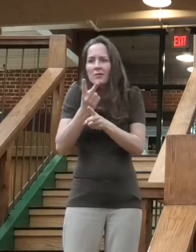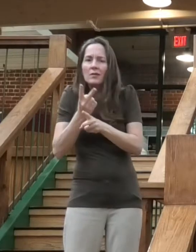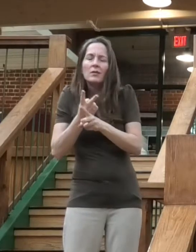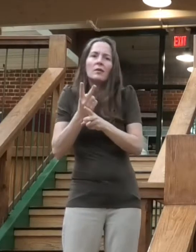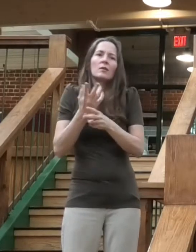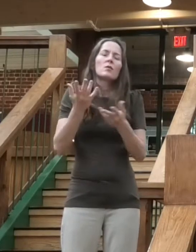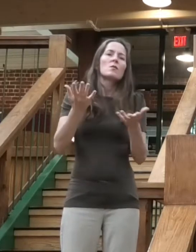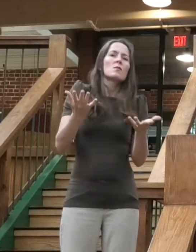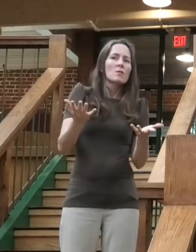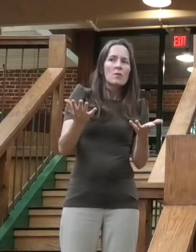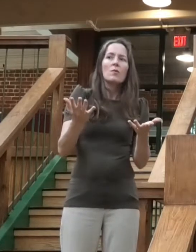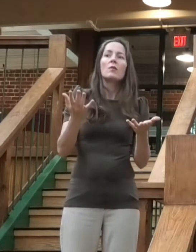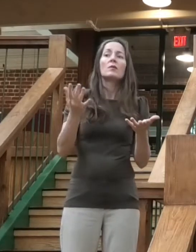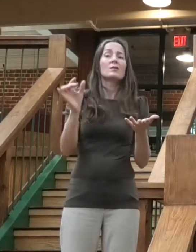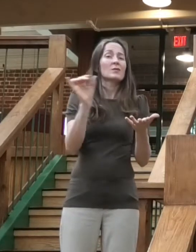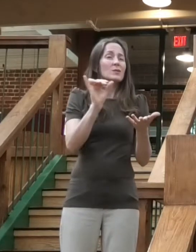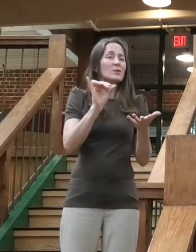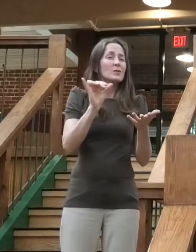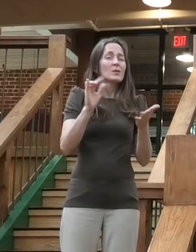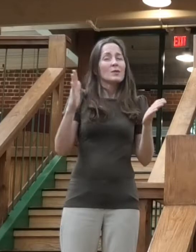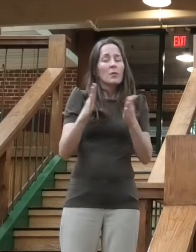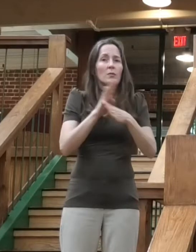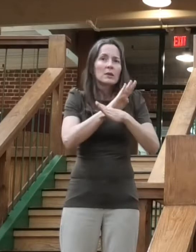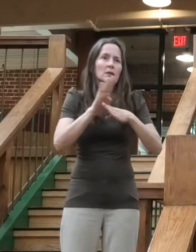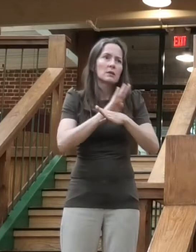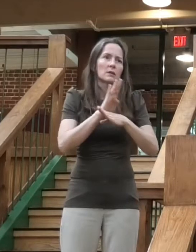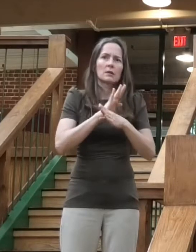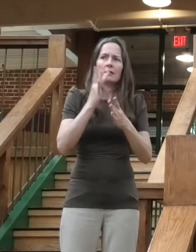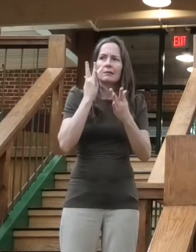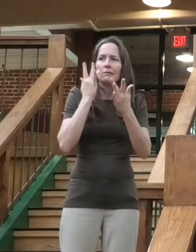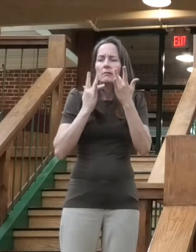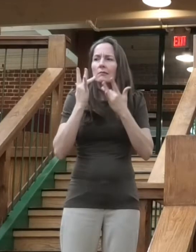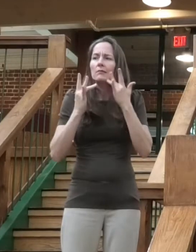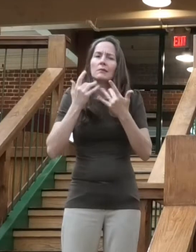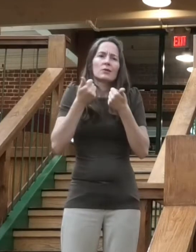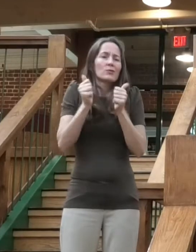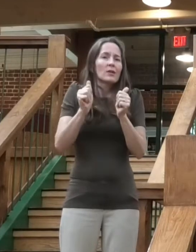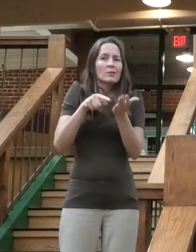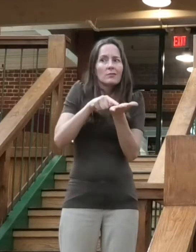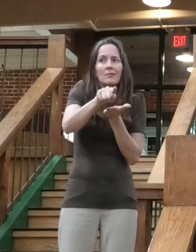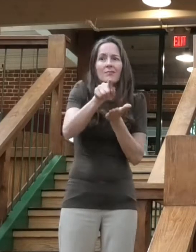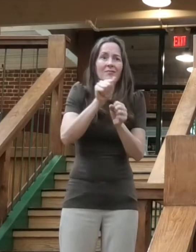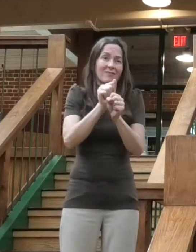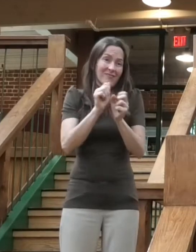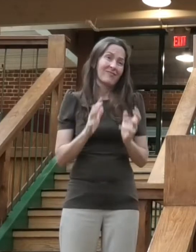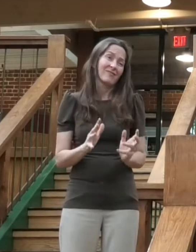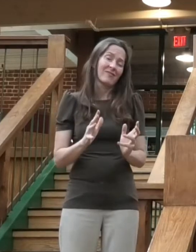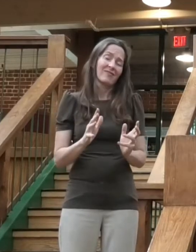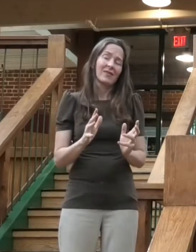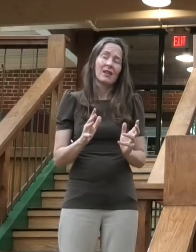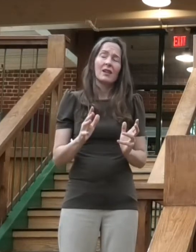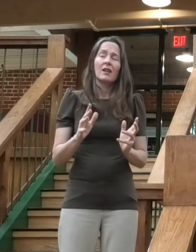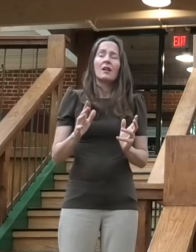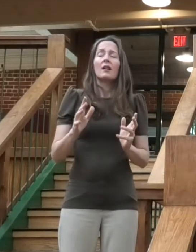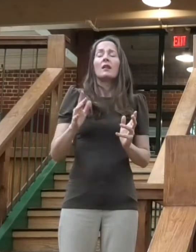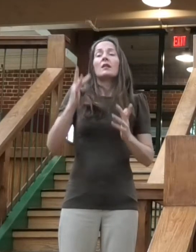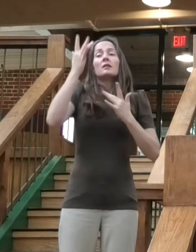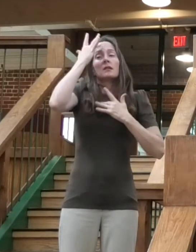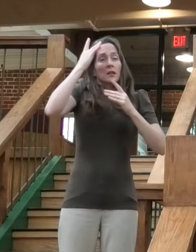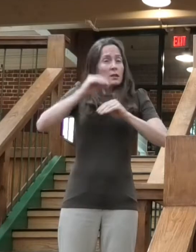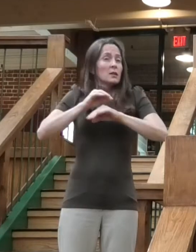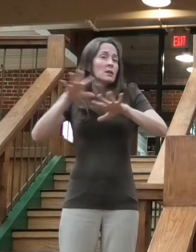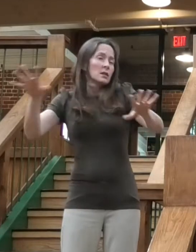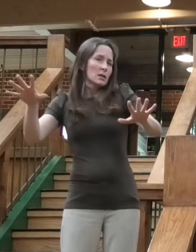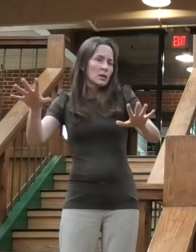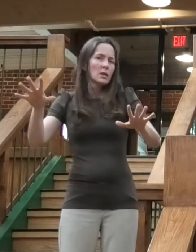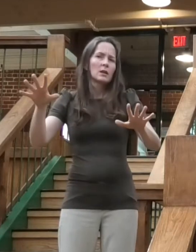employees. This pandemic has shown the cracks and ruptures in our society, but it